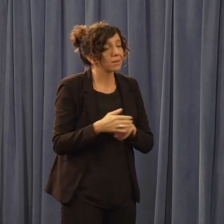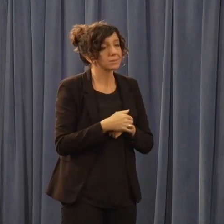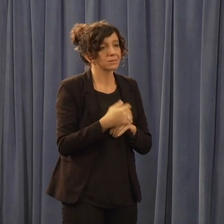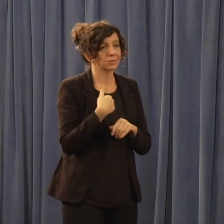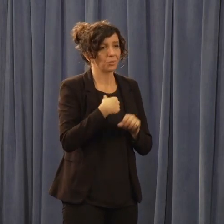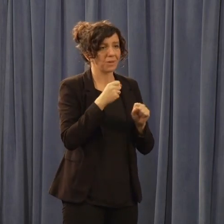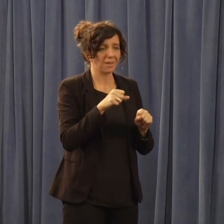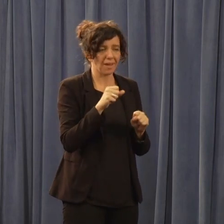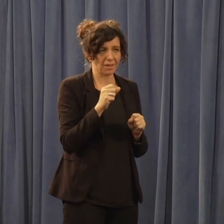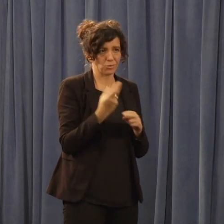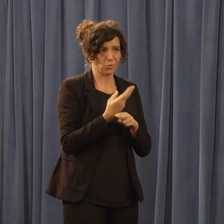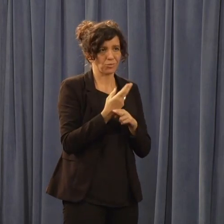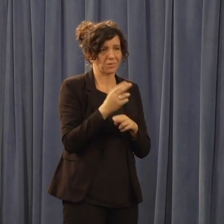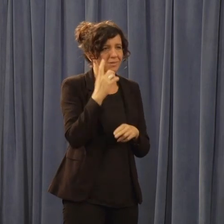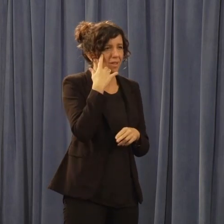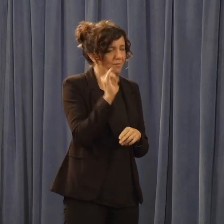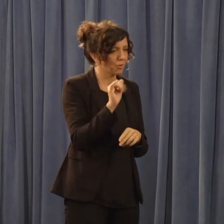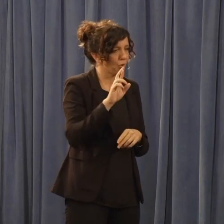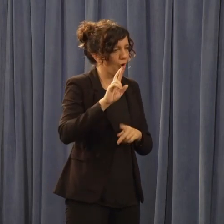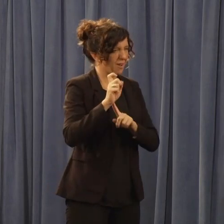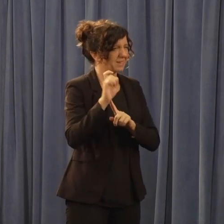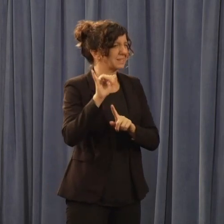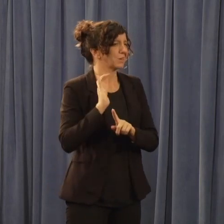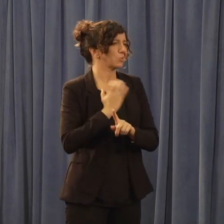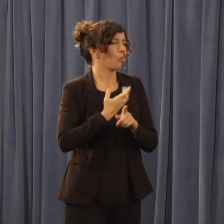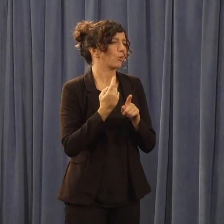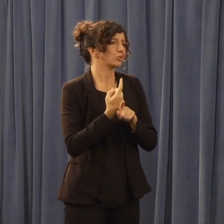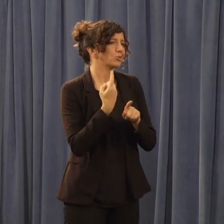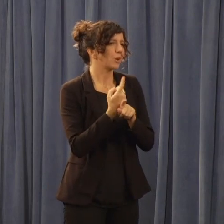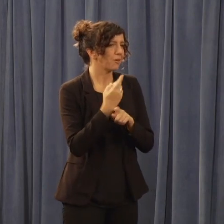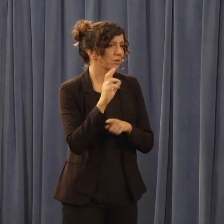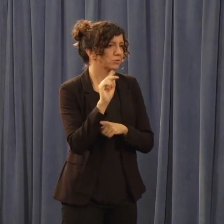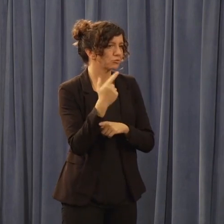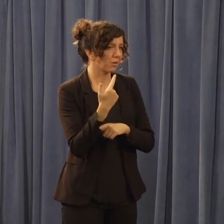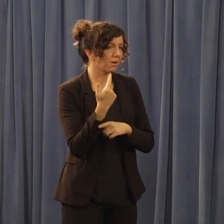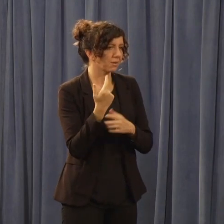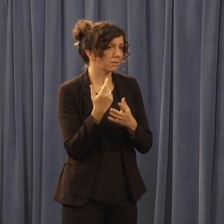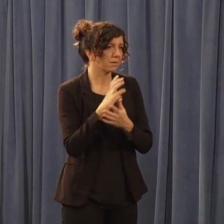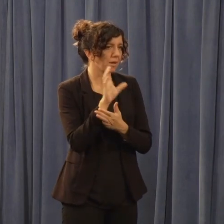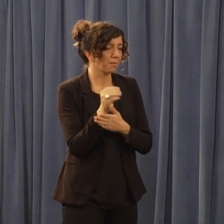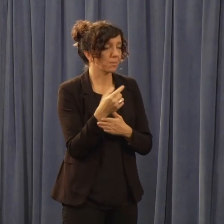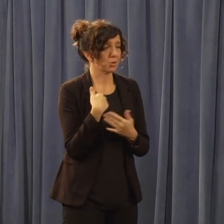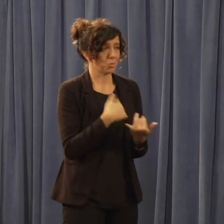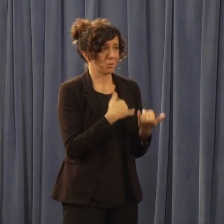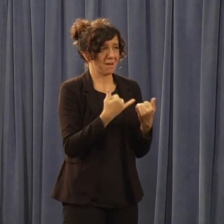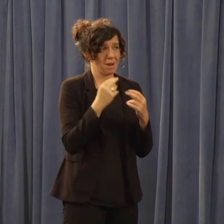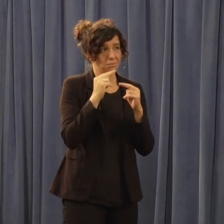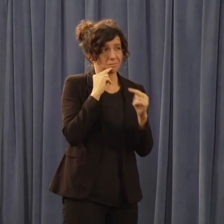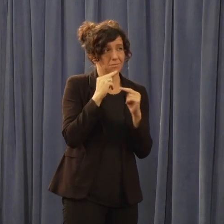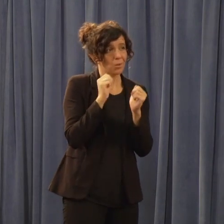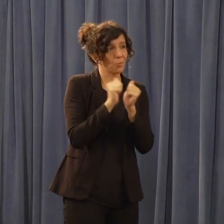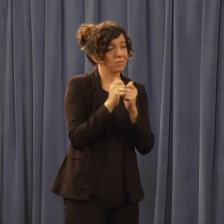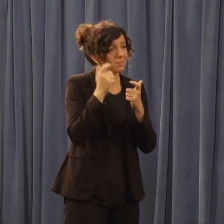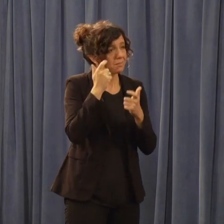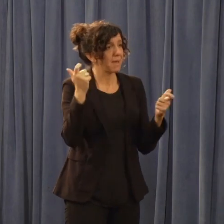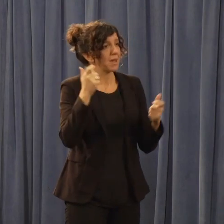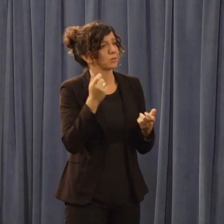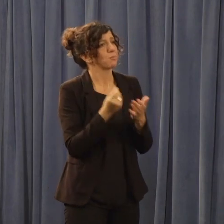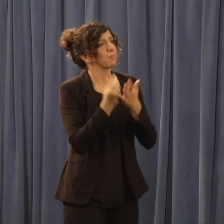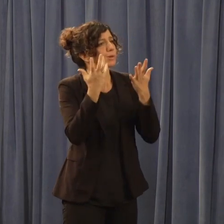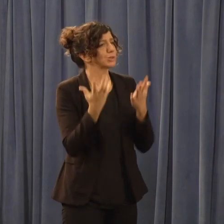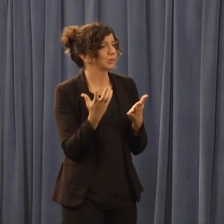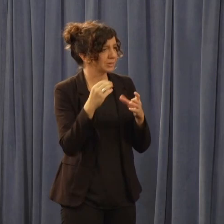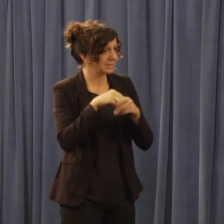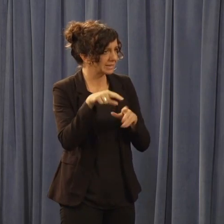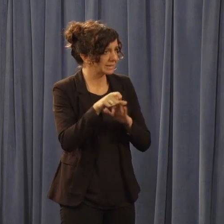program. We are already in active conversation with some of the major purchasers in this state. And forgive me in